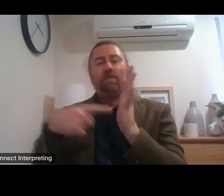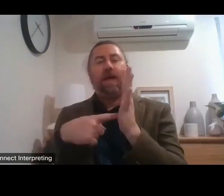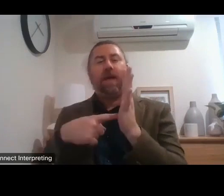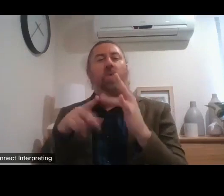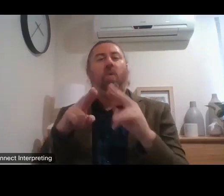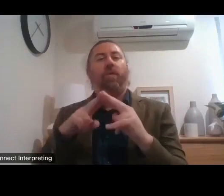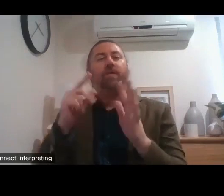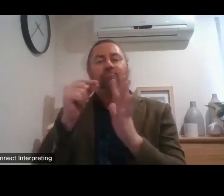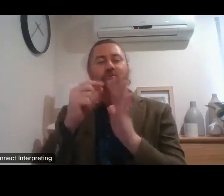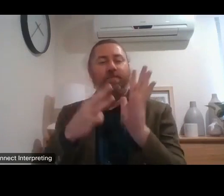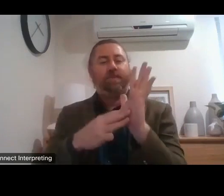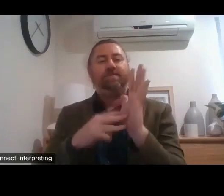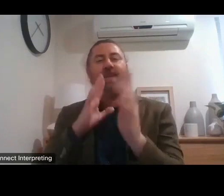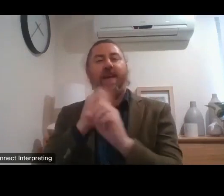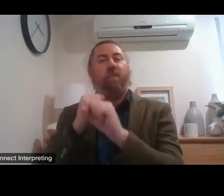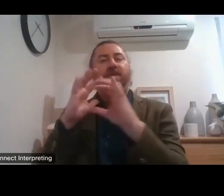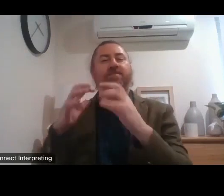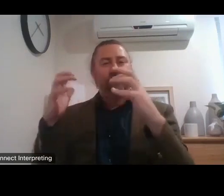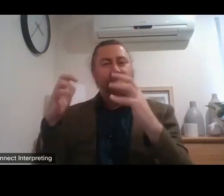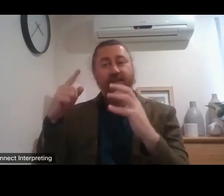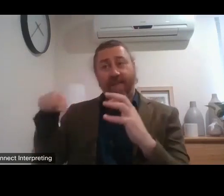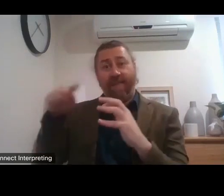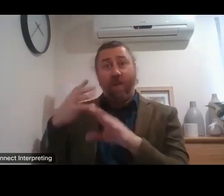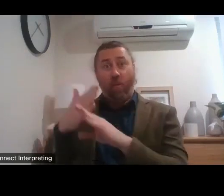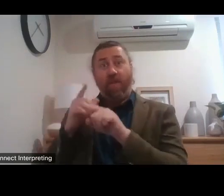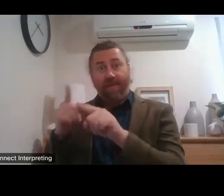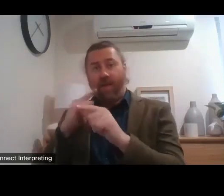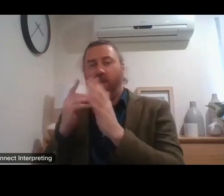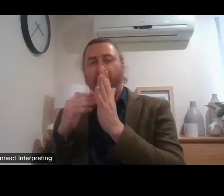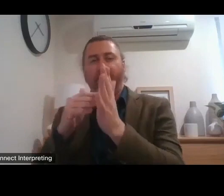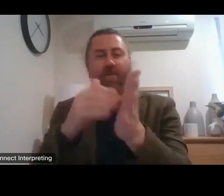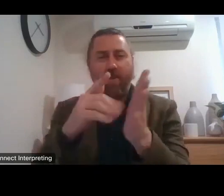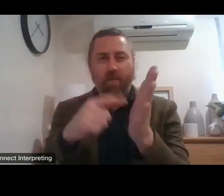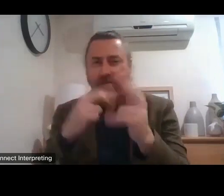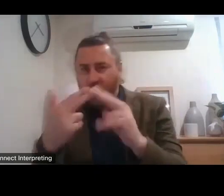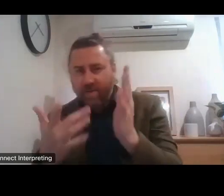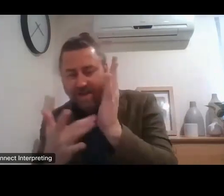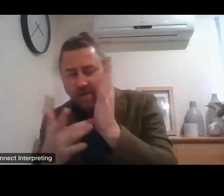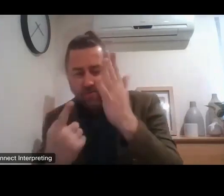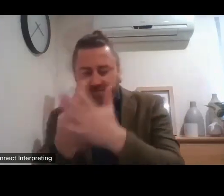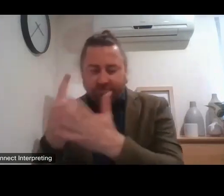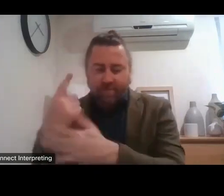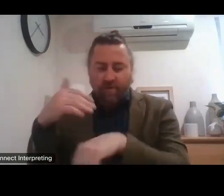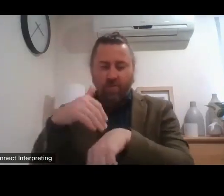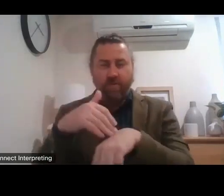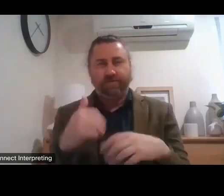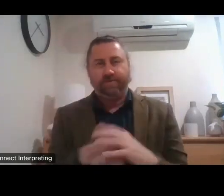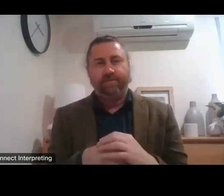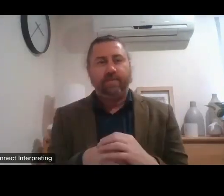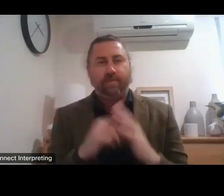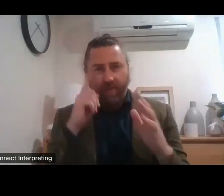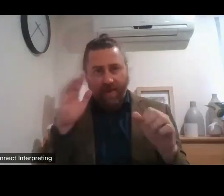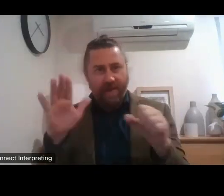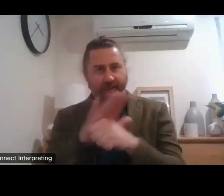do what they can to help you out. So hopefully I have covered all of the housekeeping.